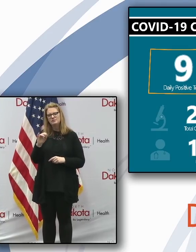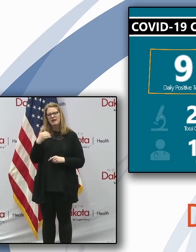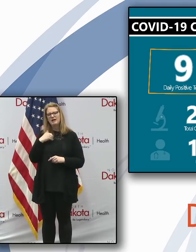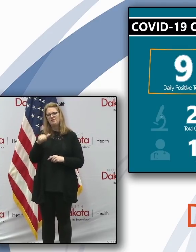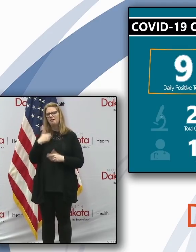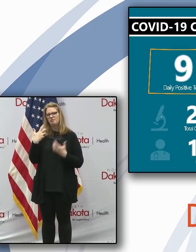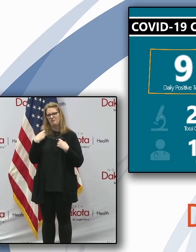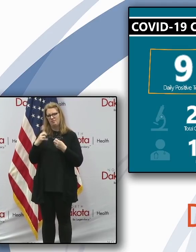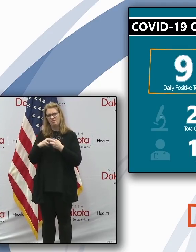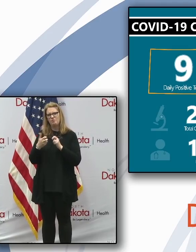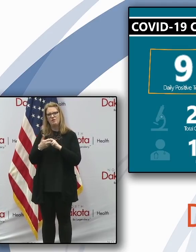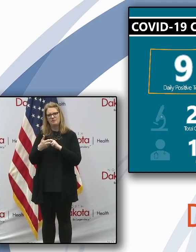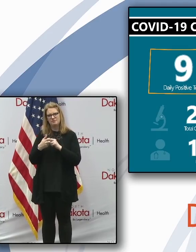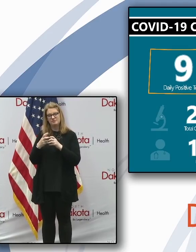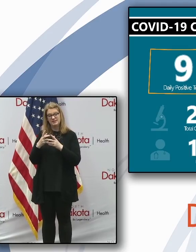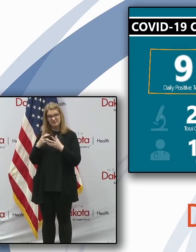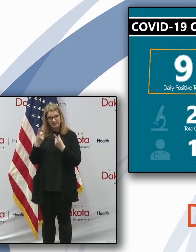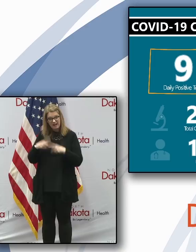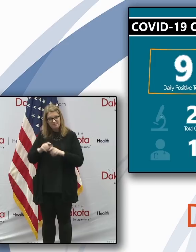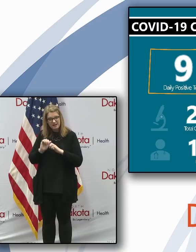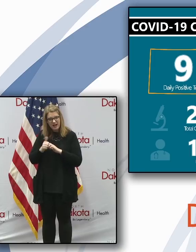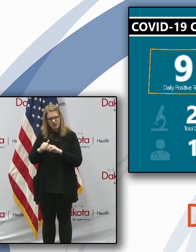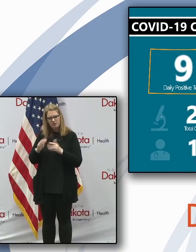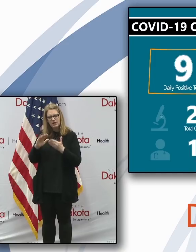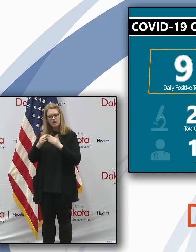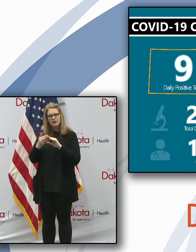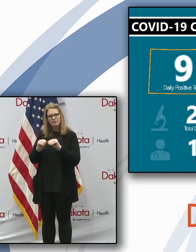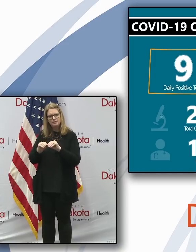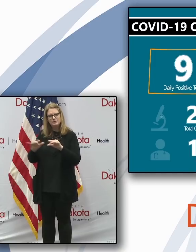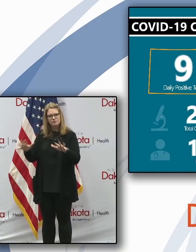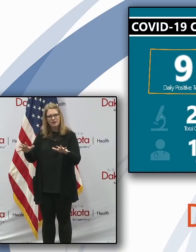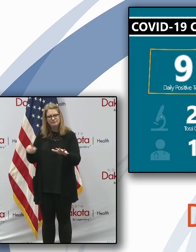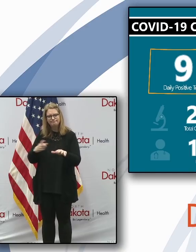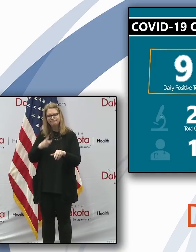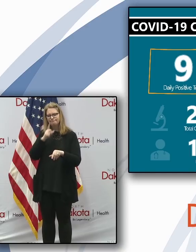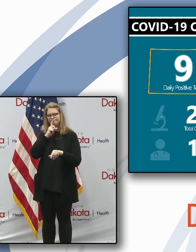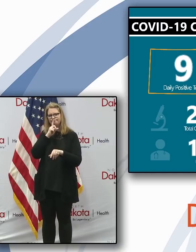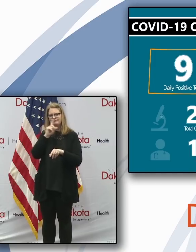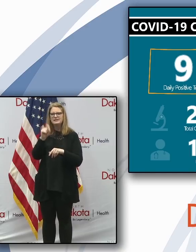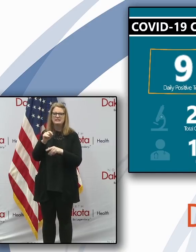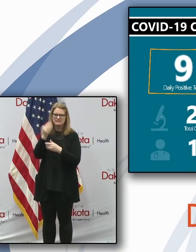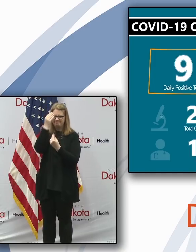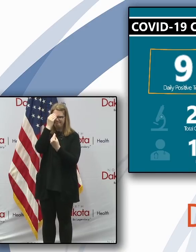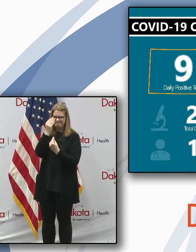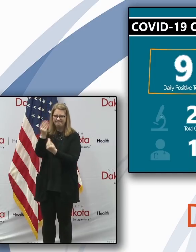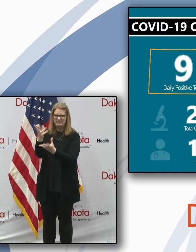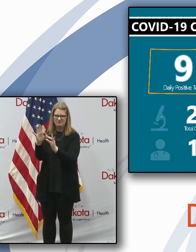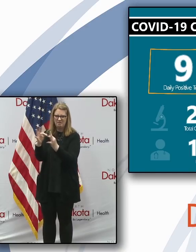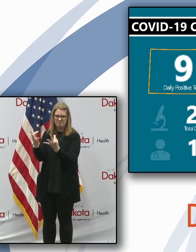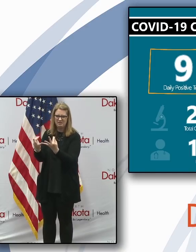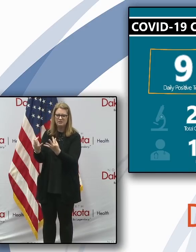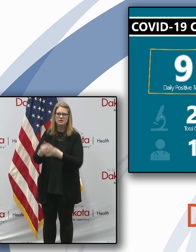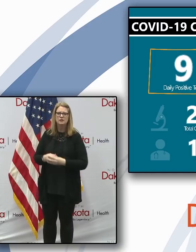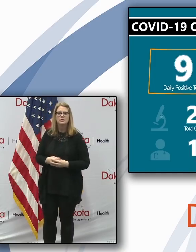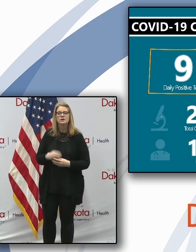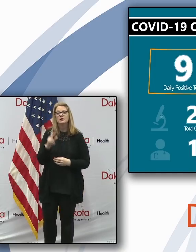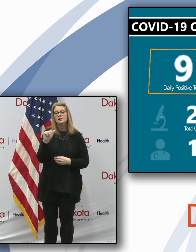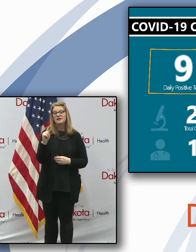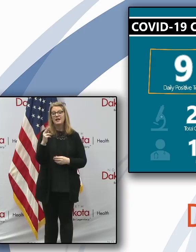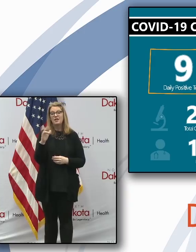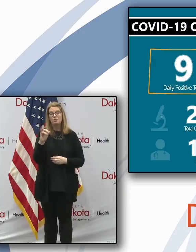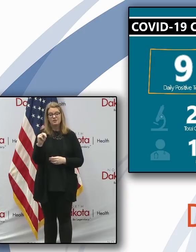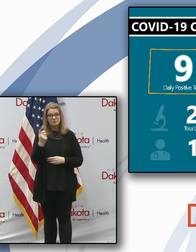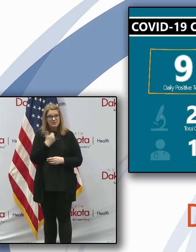acquired through community spread. But no more details pending notification of family. Again, Catherine and I